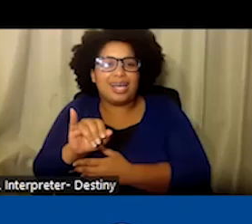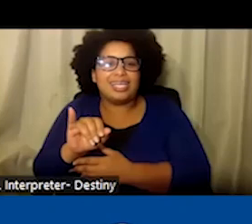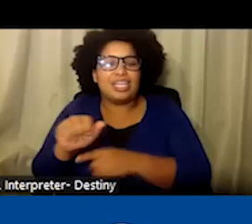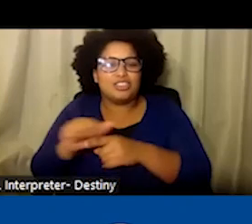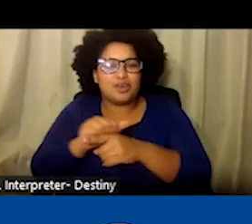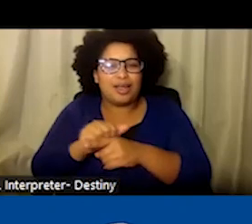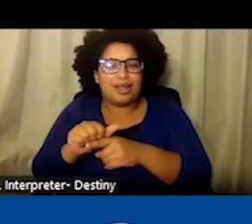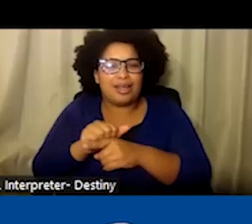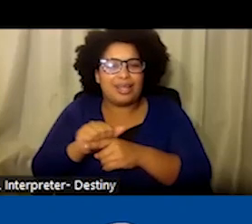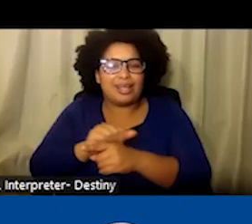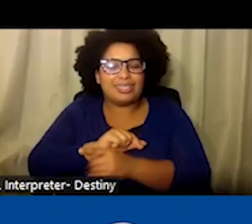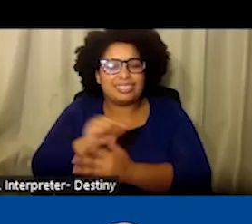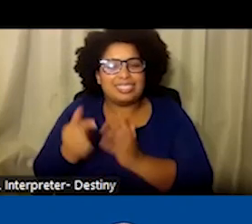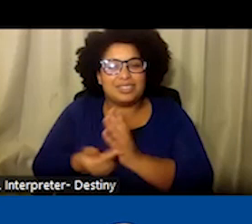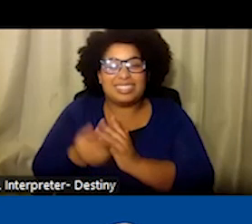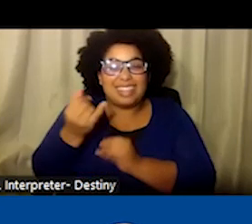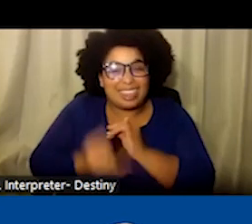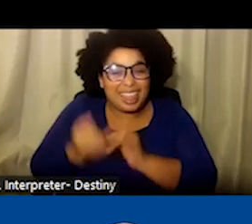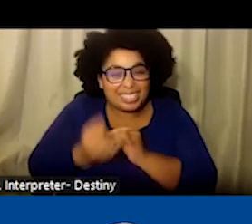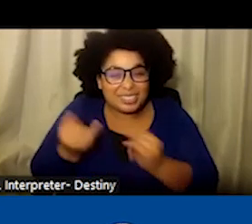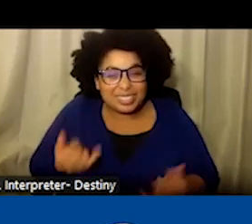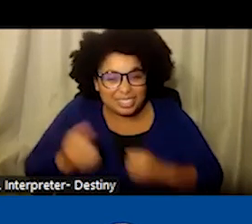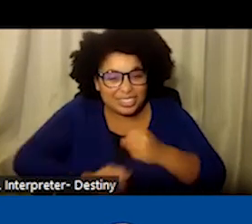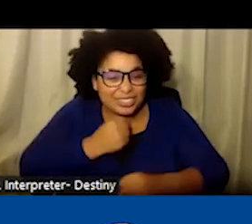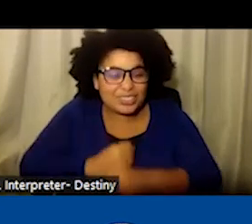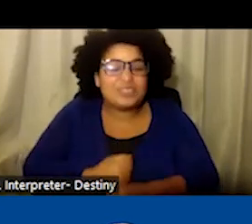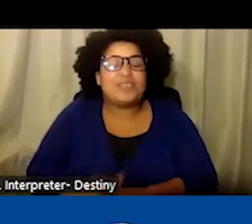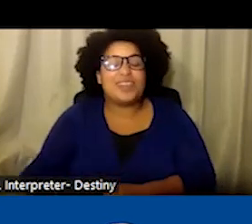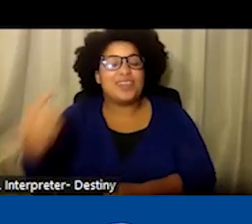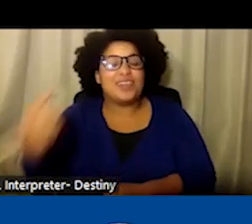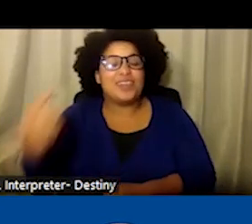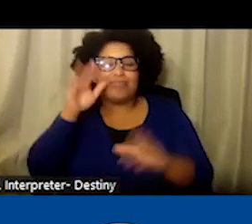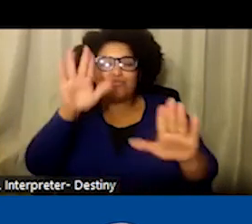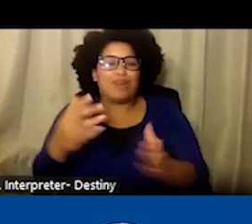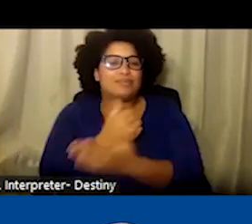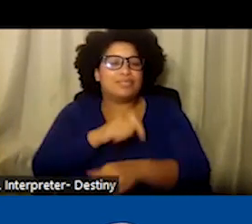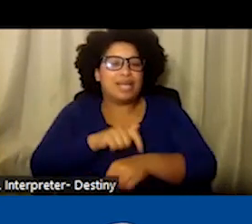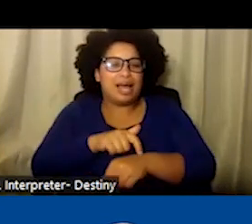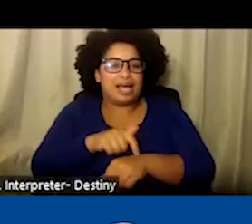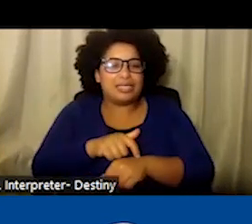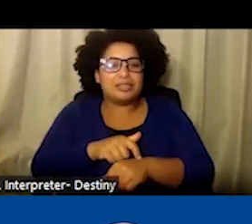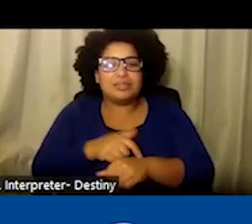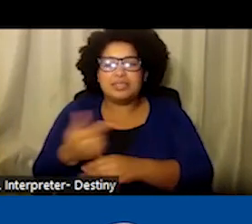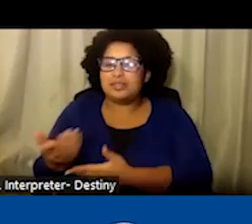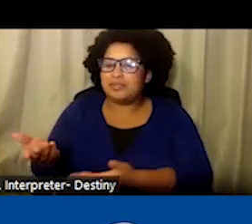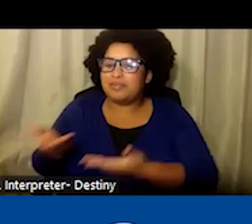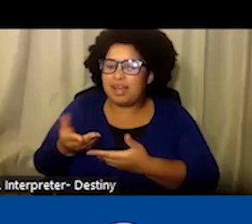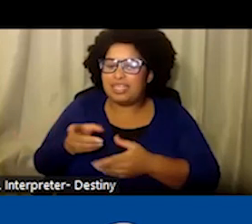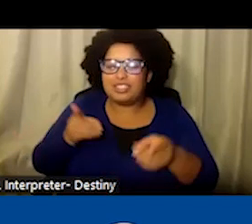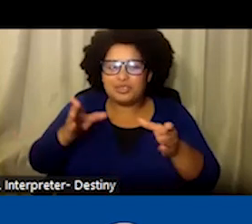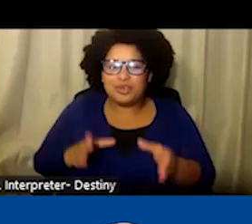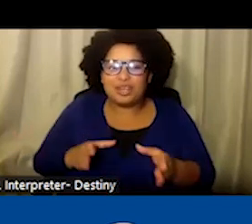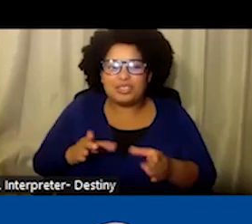This is the last webinar in the series, so we thought it would be a wonderful time to bring on the Director of the Department, Nancy